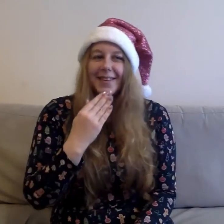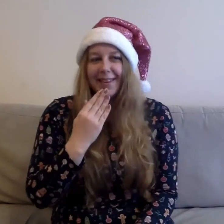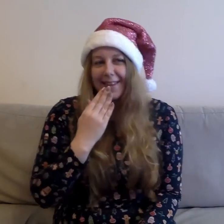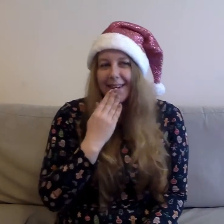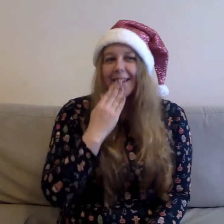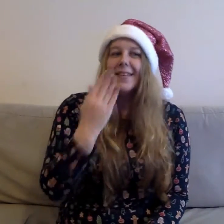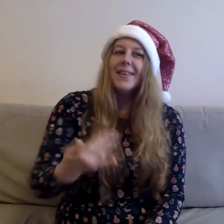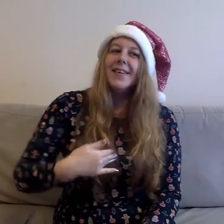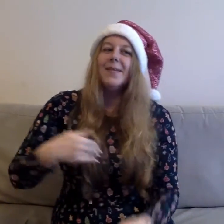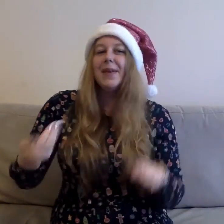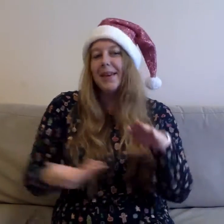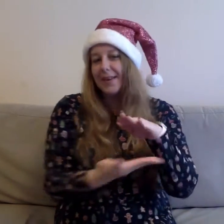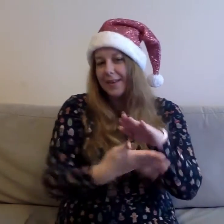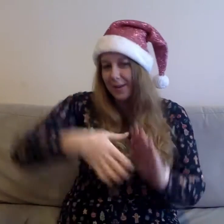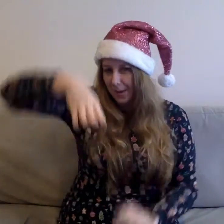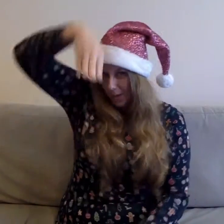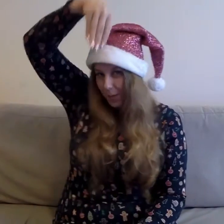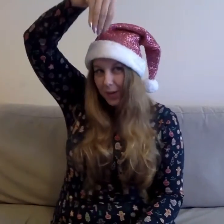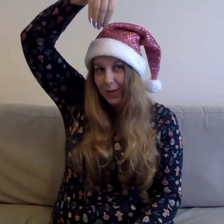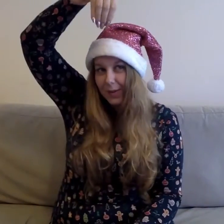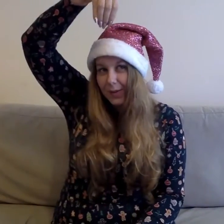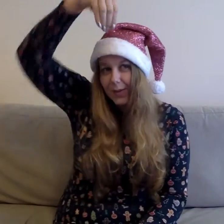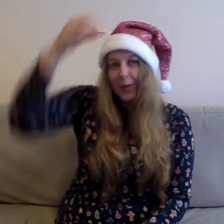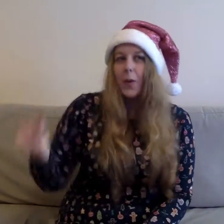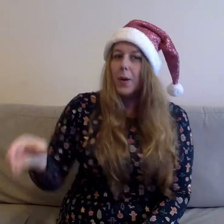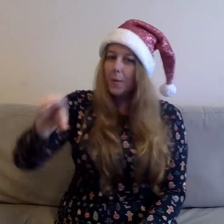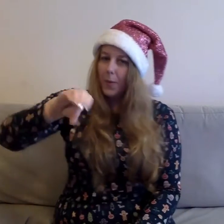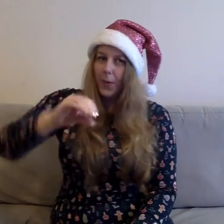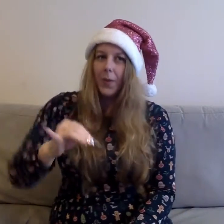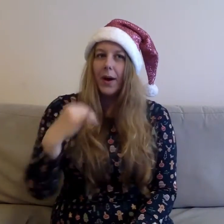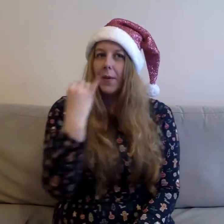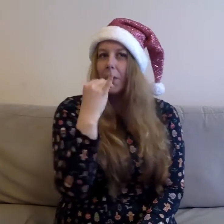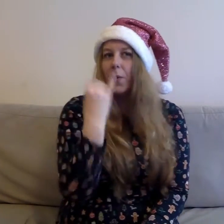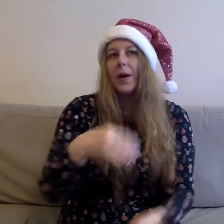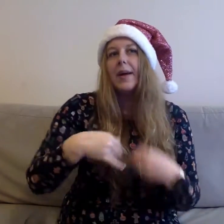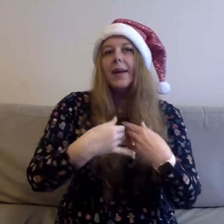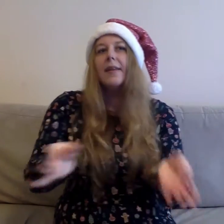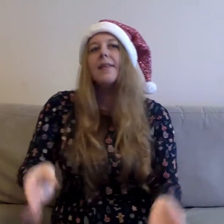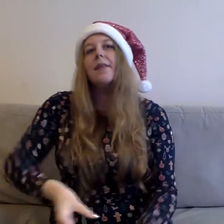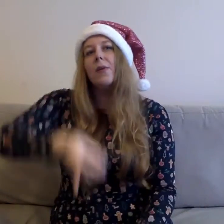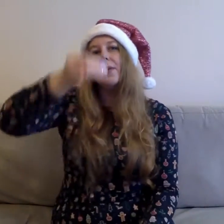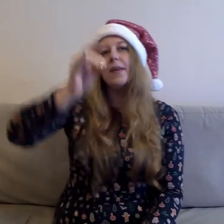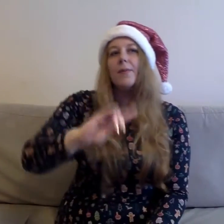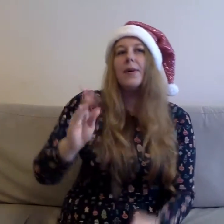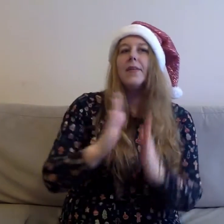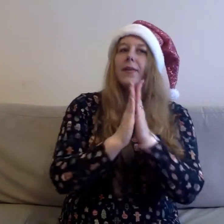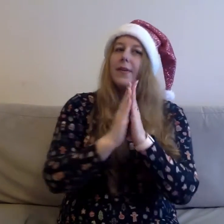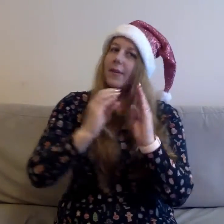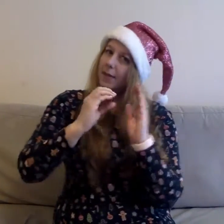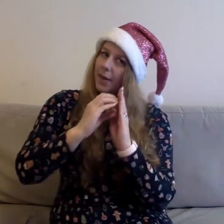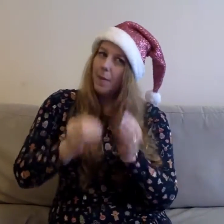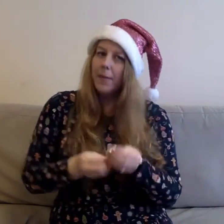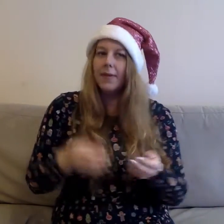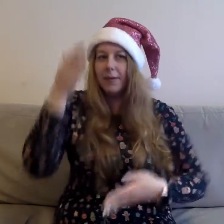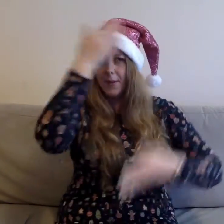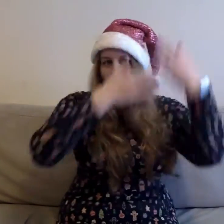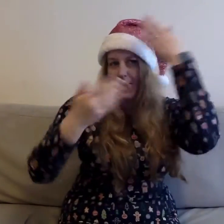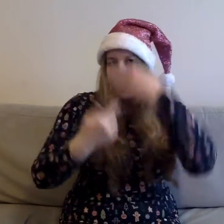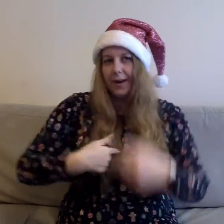So kiss me under the mistletoe Pour out the wine, let's toast and pray for December snow I know